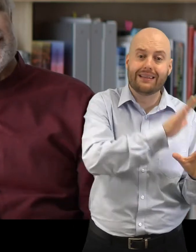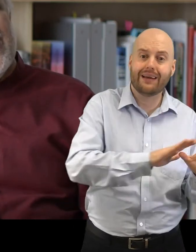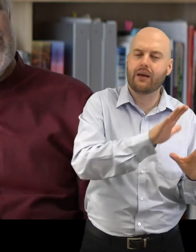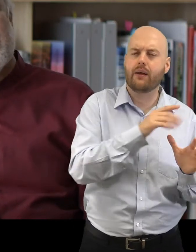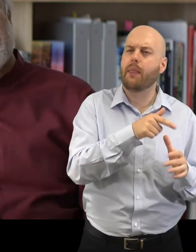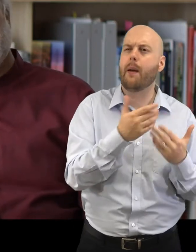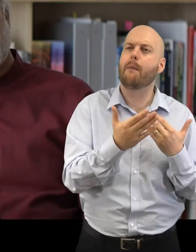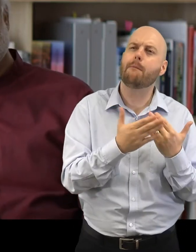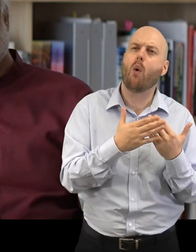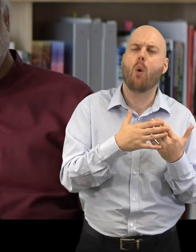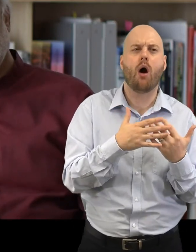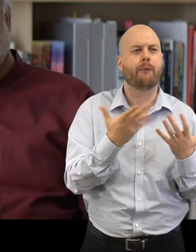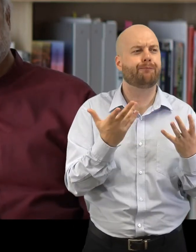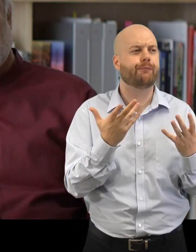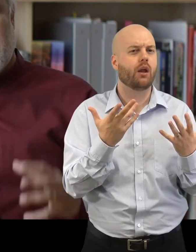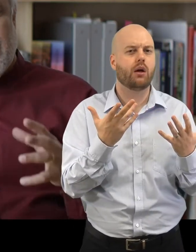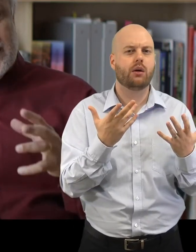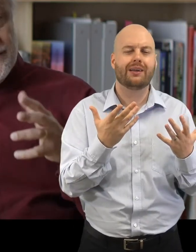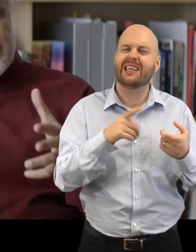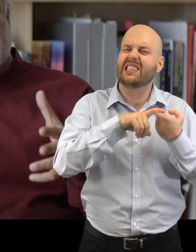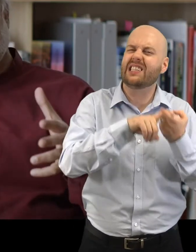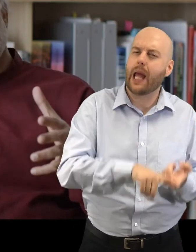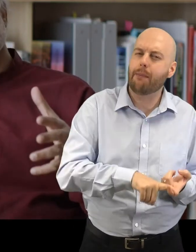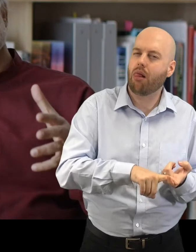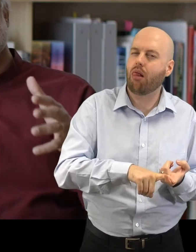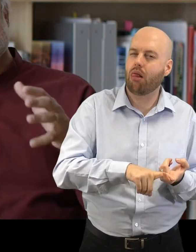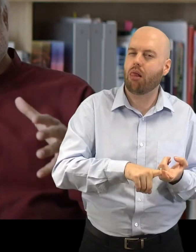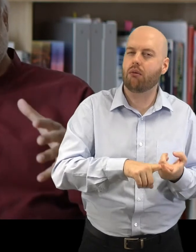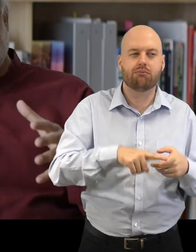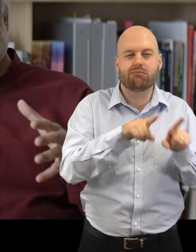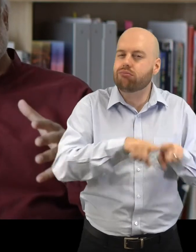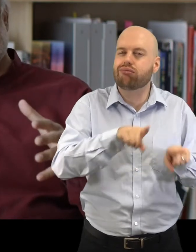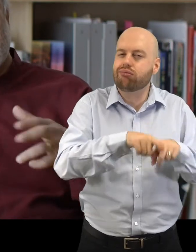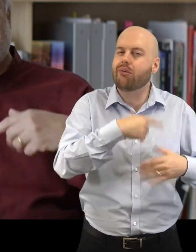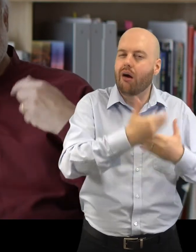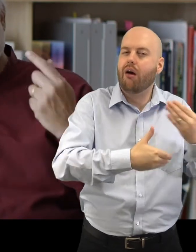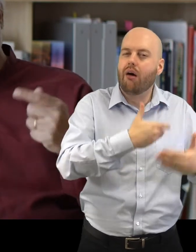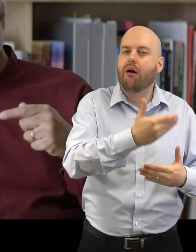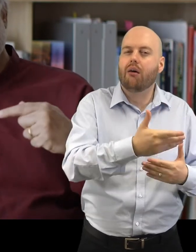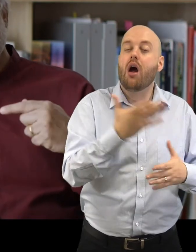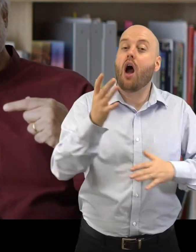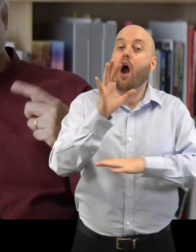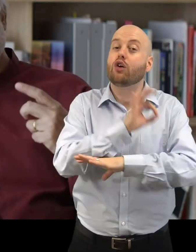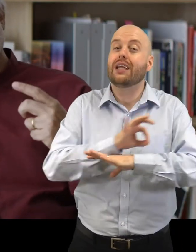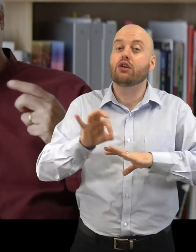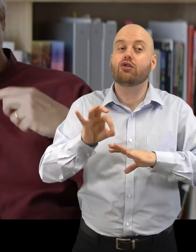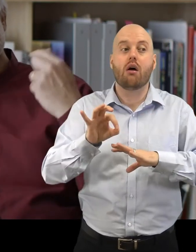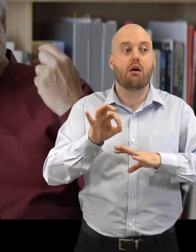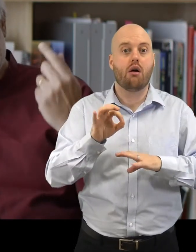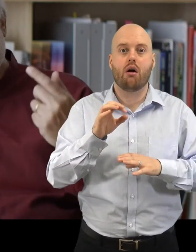are much more as physical plants, stable entities. Architecture is almost the single